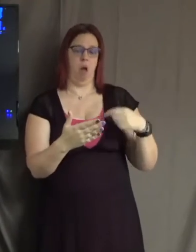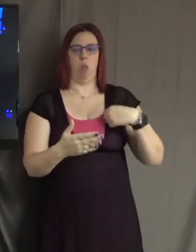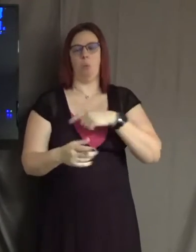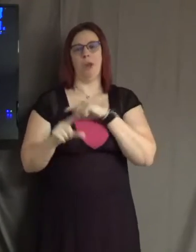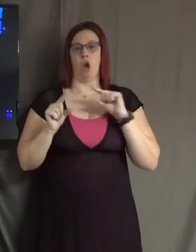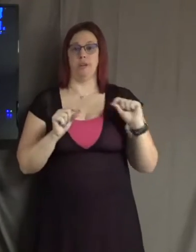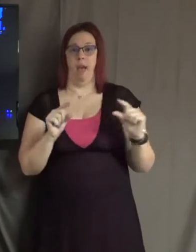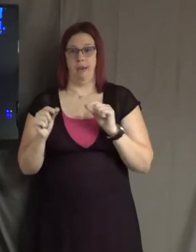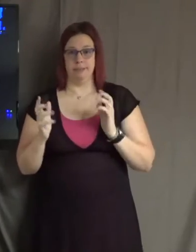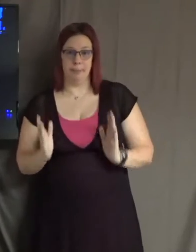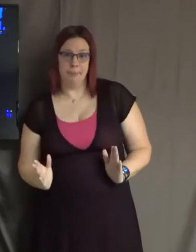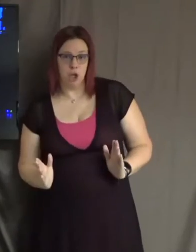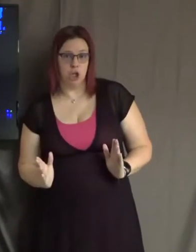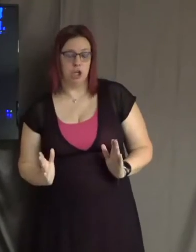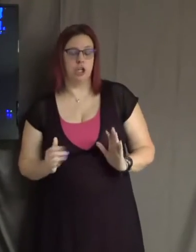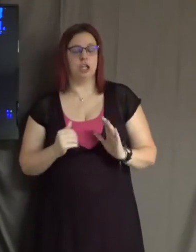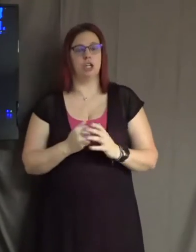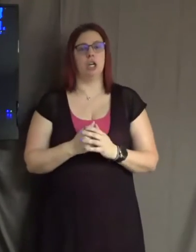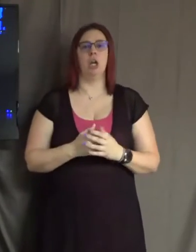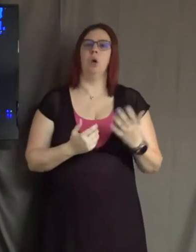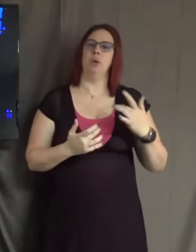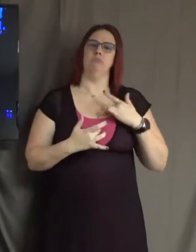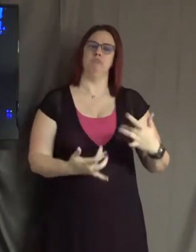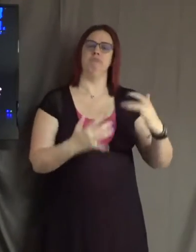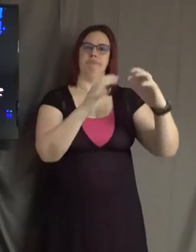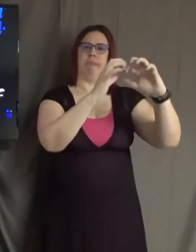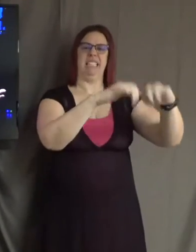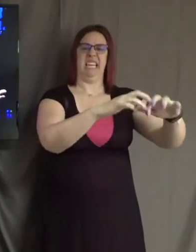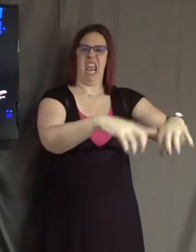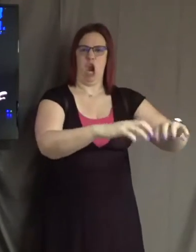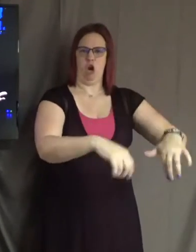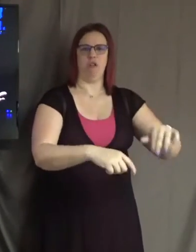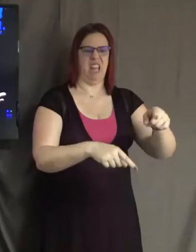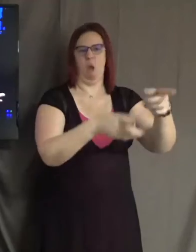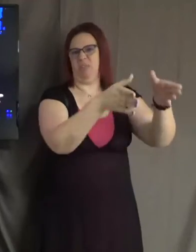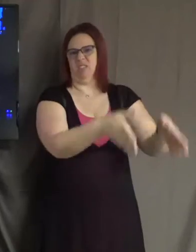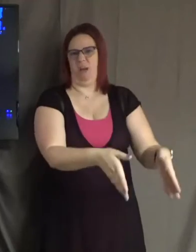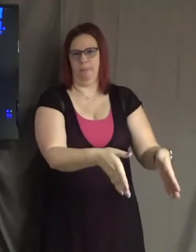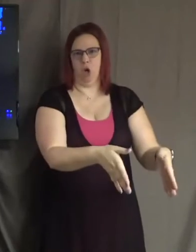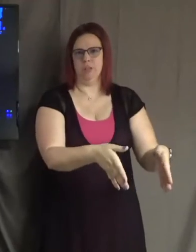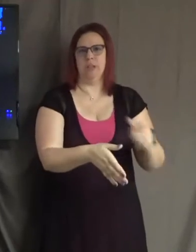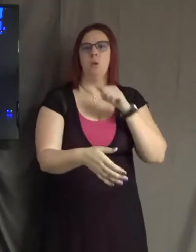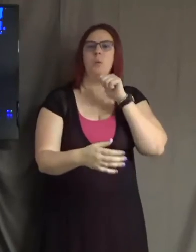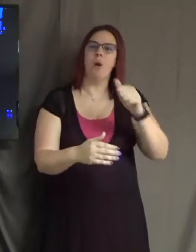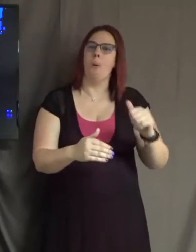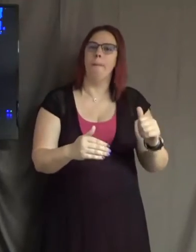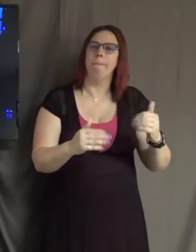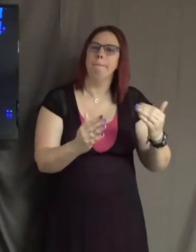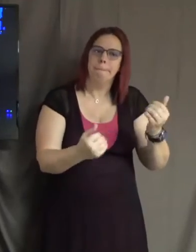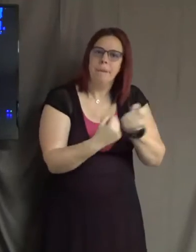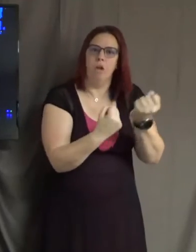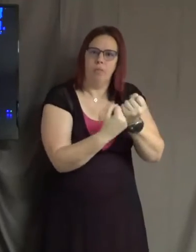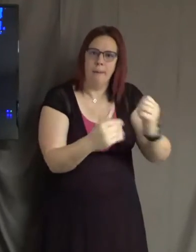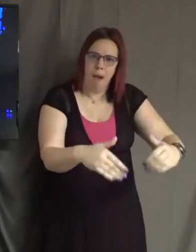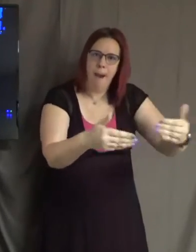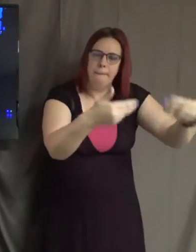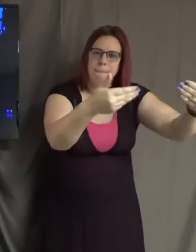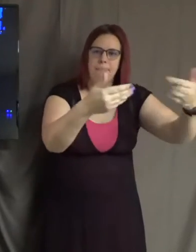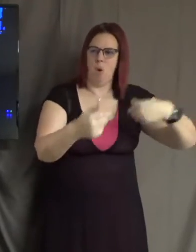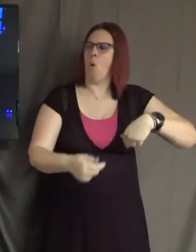tearing other people down versus building other people up. We can all fall into that trap when we feel like we want to fit in